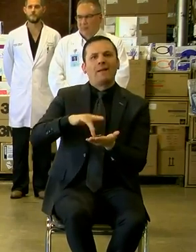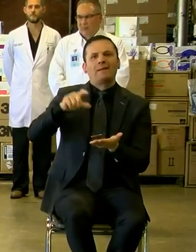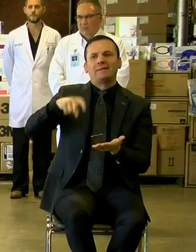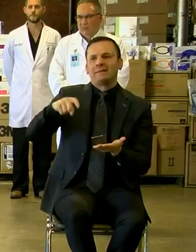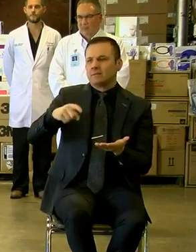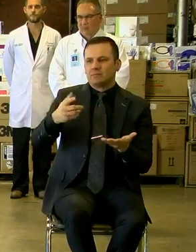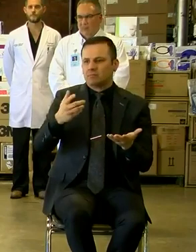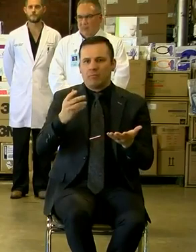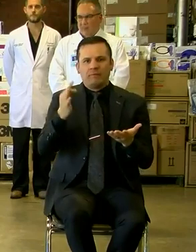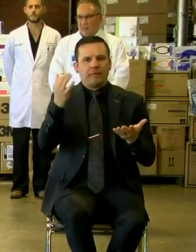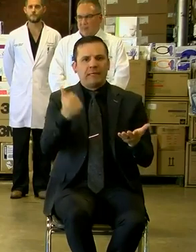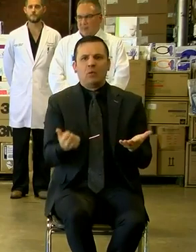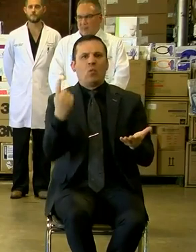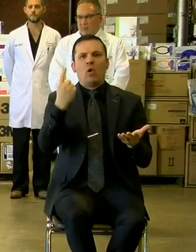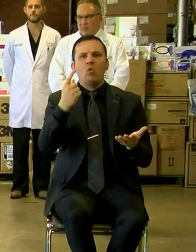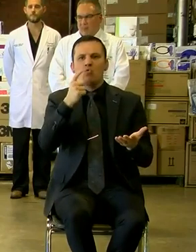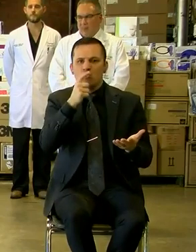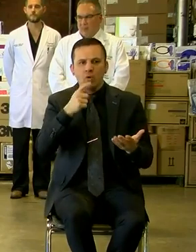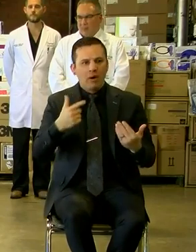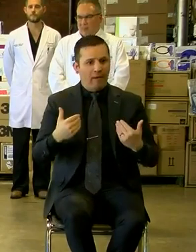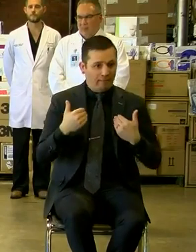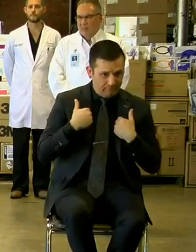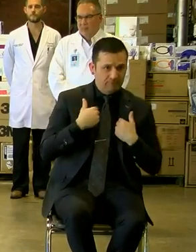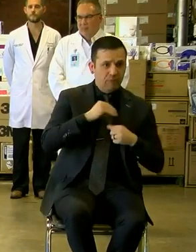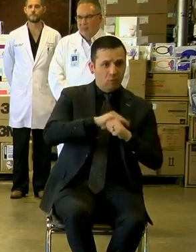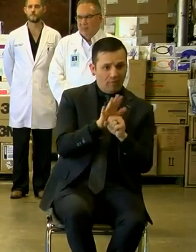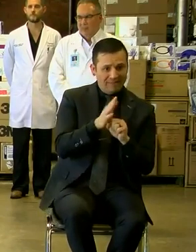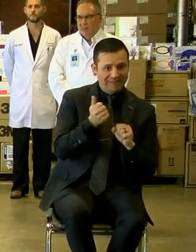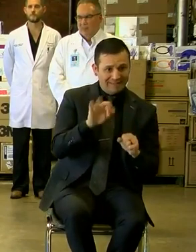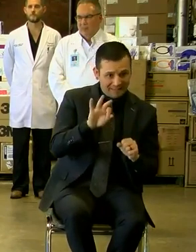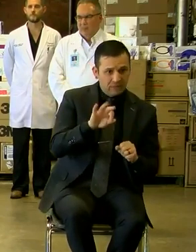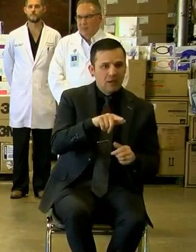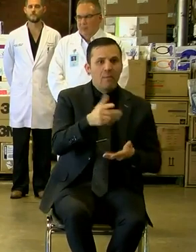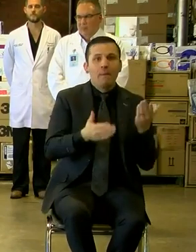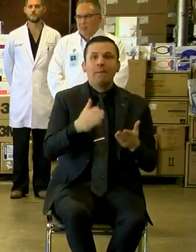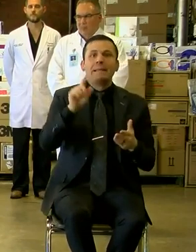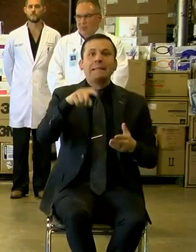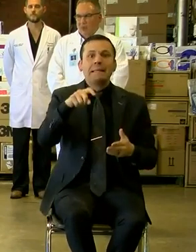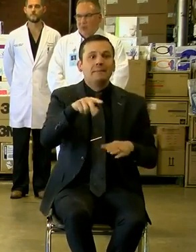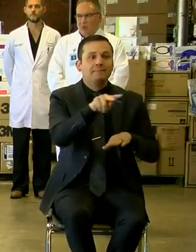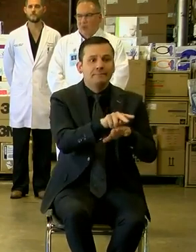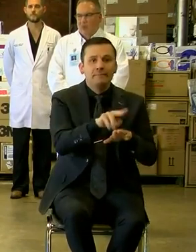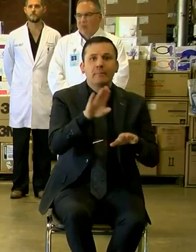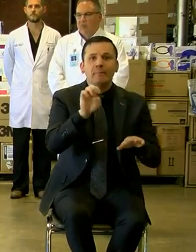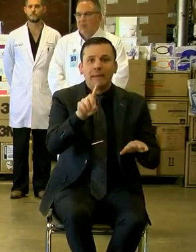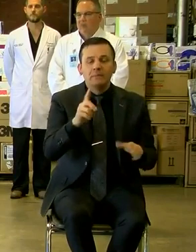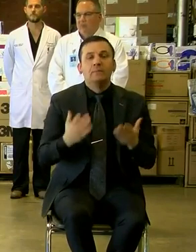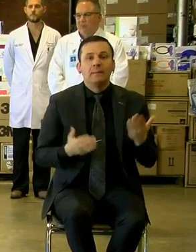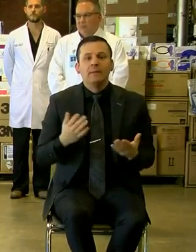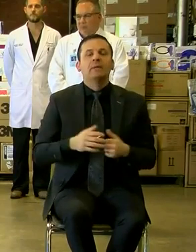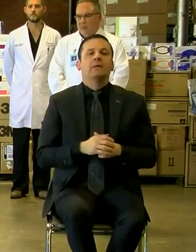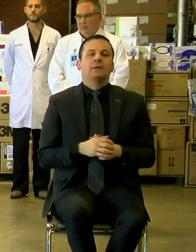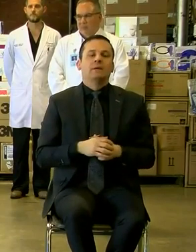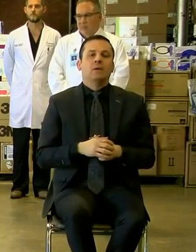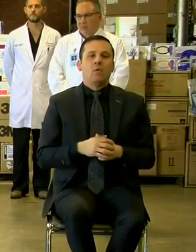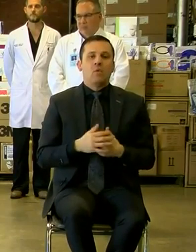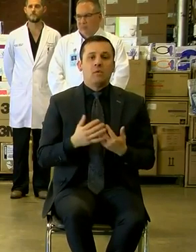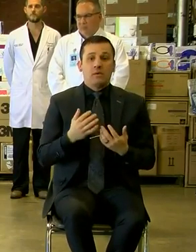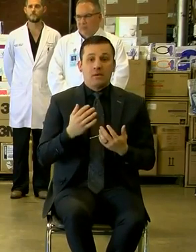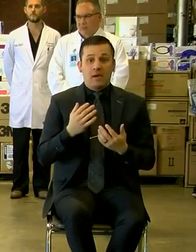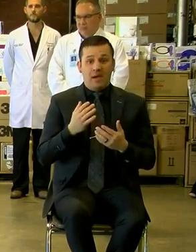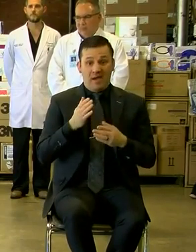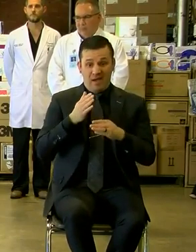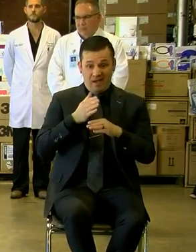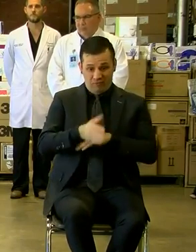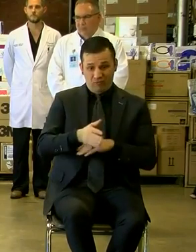who is infected with COVID-19 who may need a bed. And so we, in the